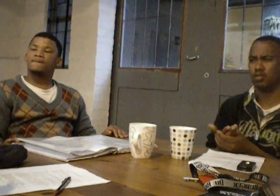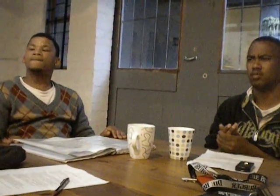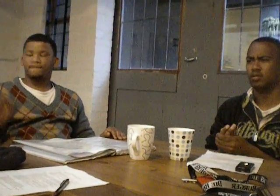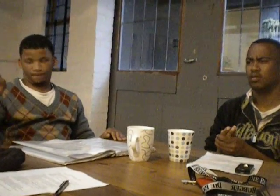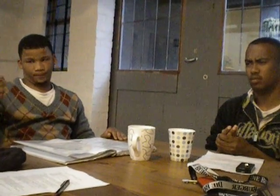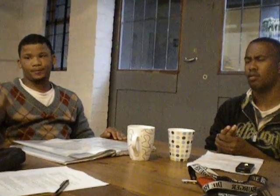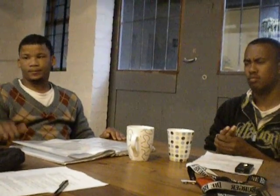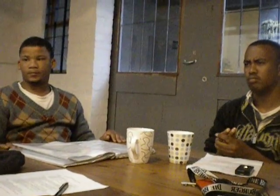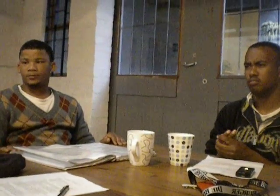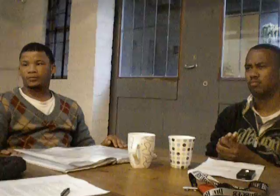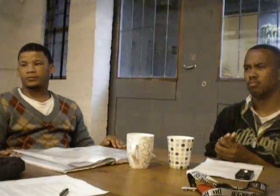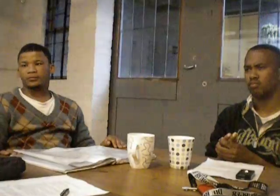on.